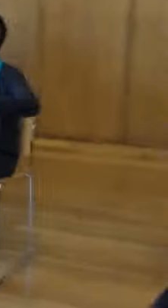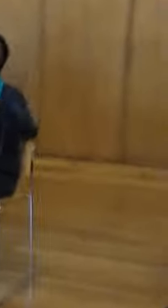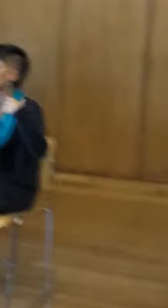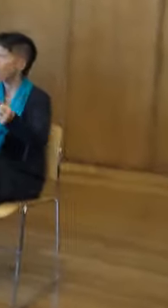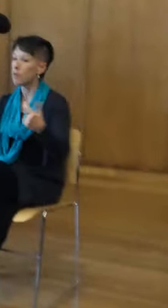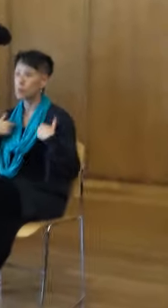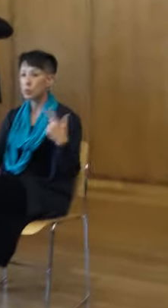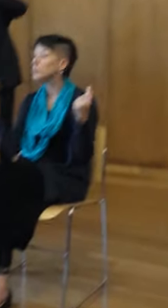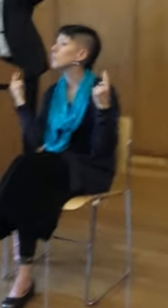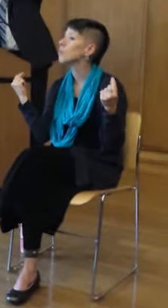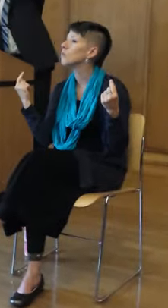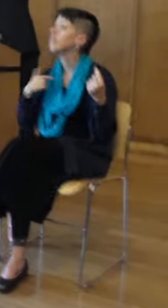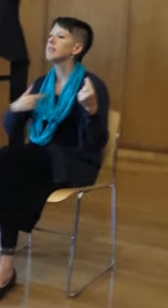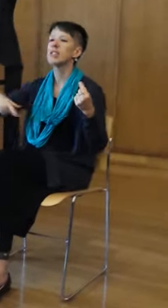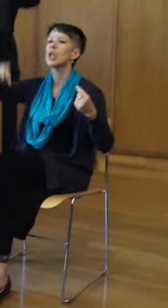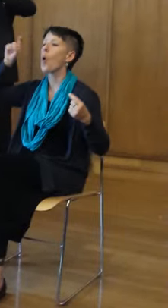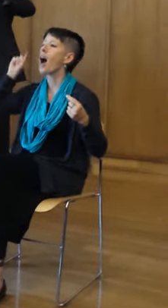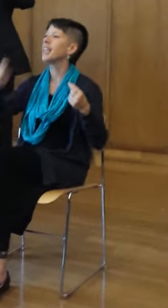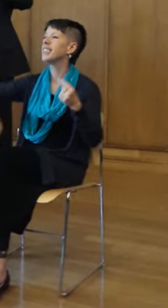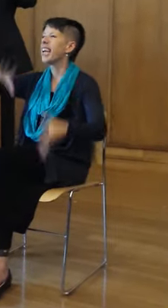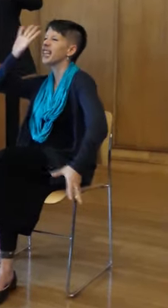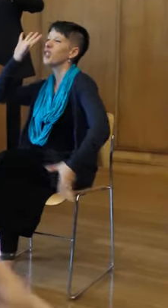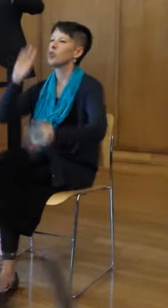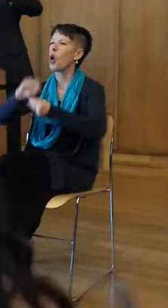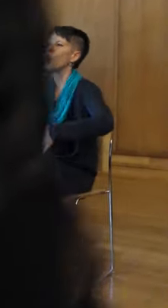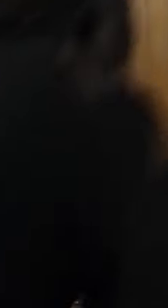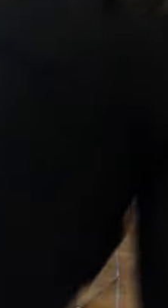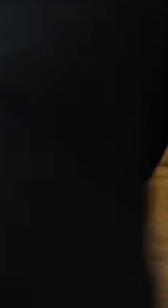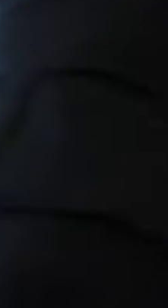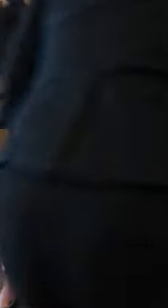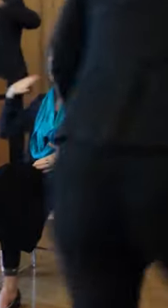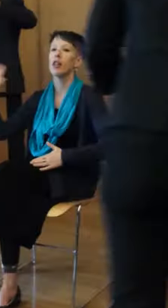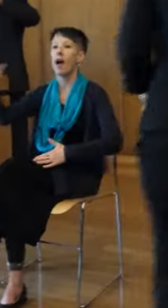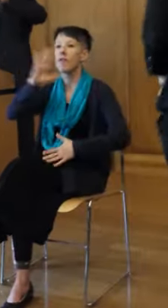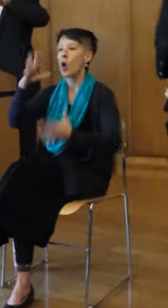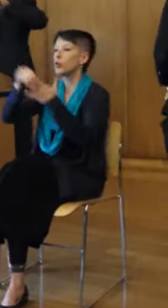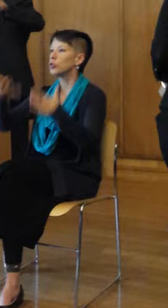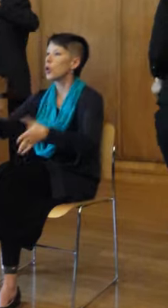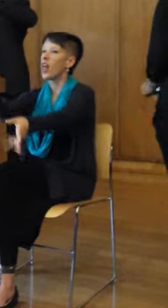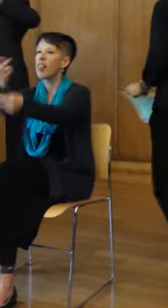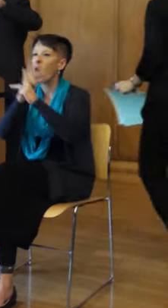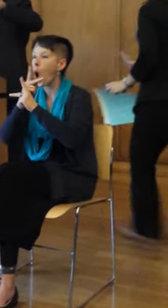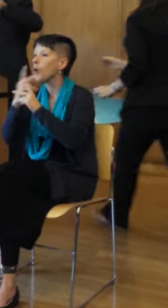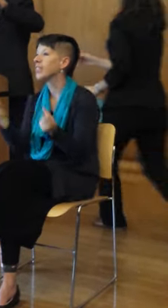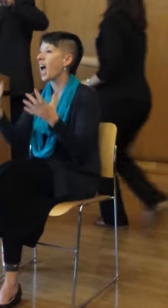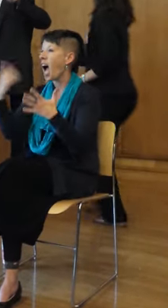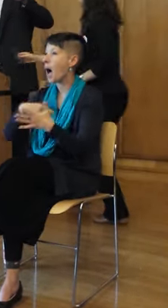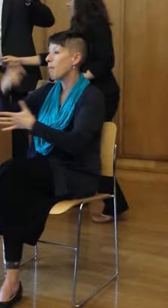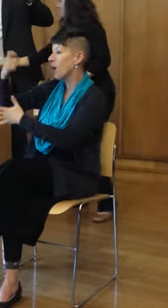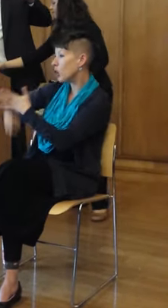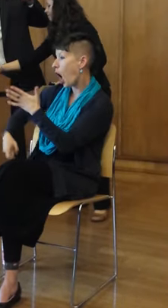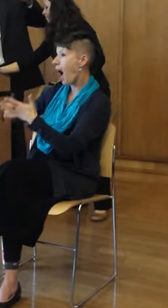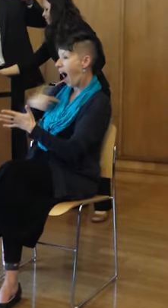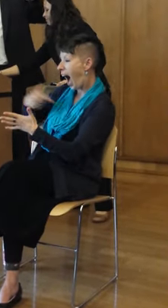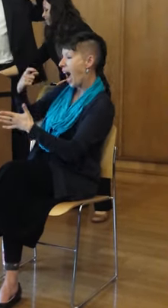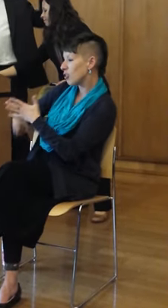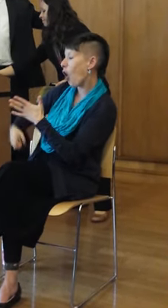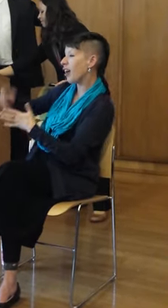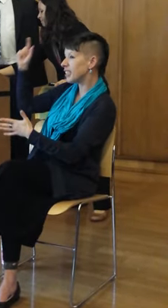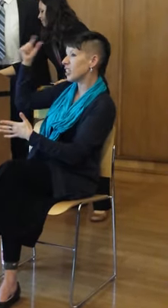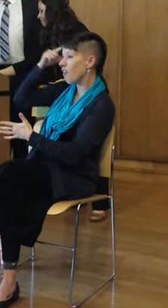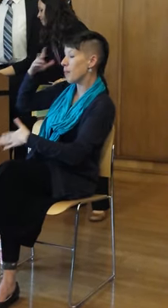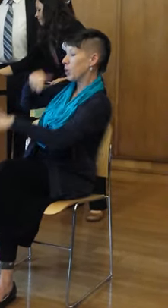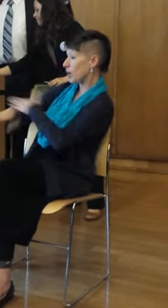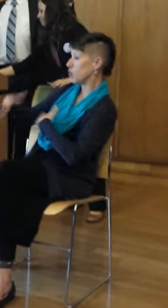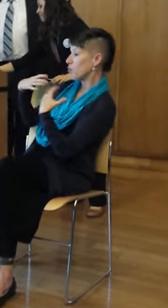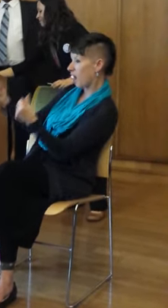What I need is to get the sum total of all your student debt and how much I cost the government coming into recovery, and